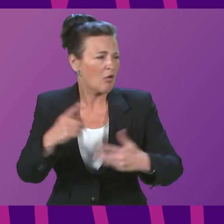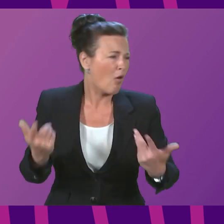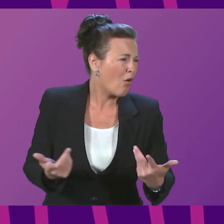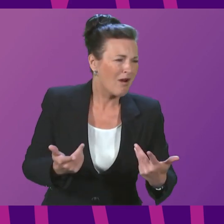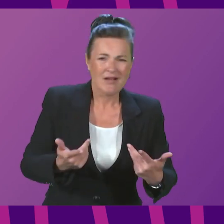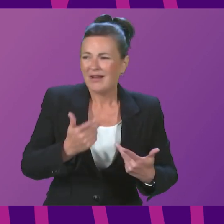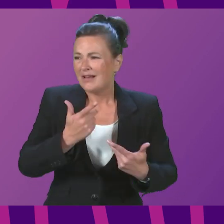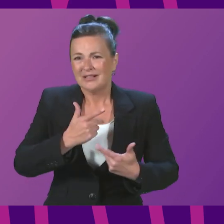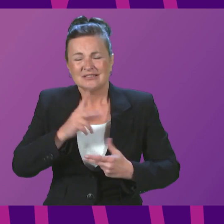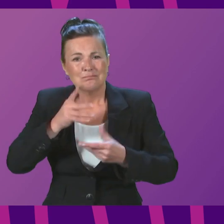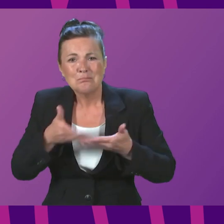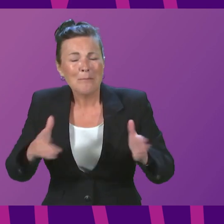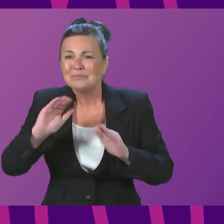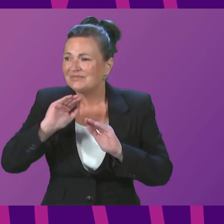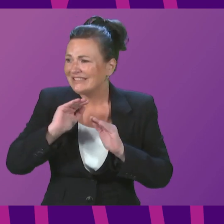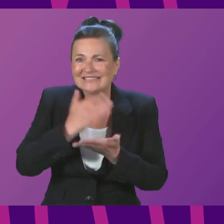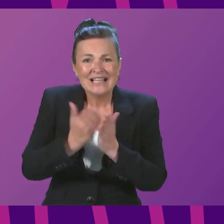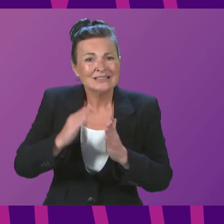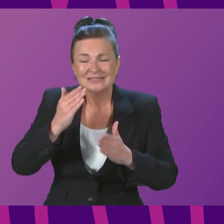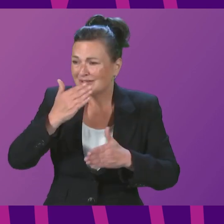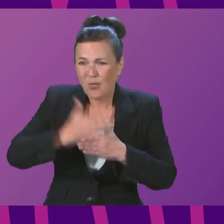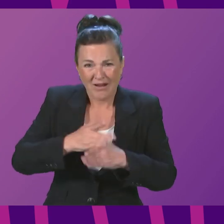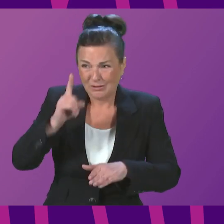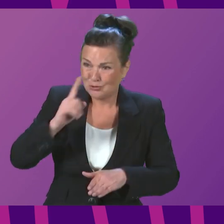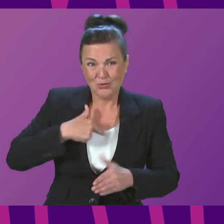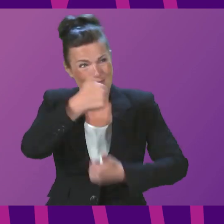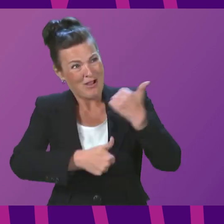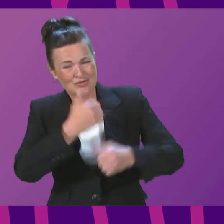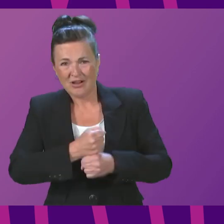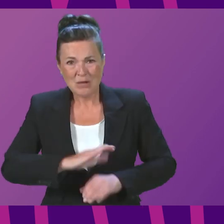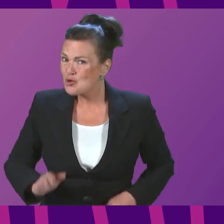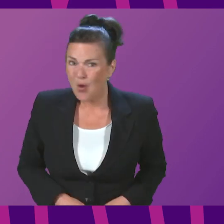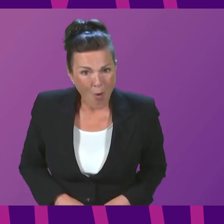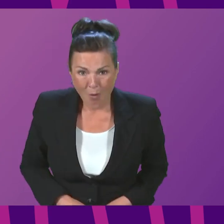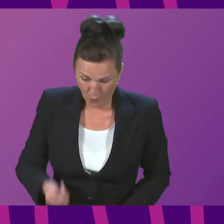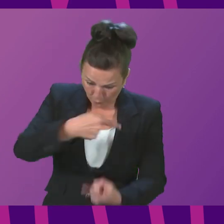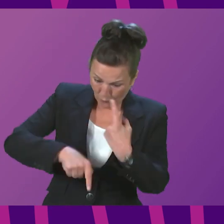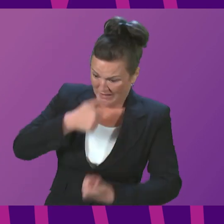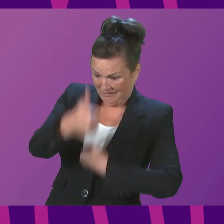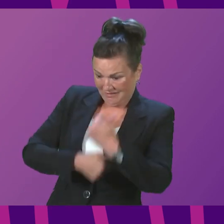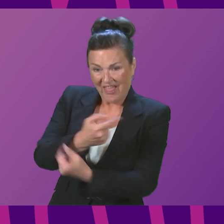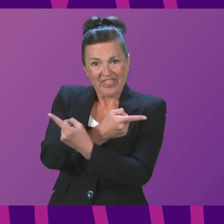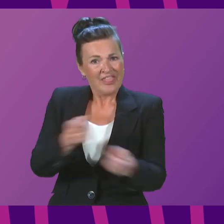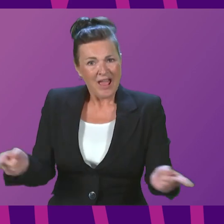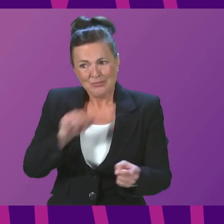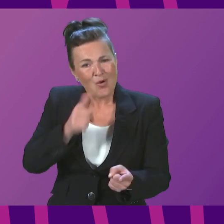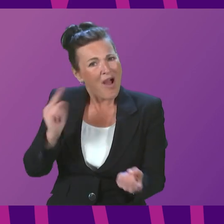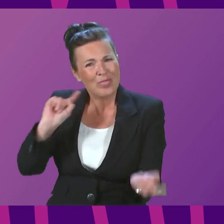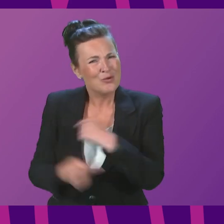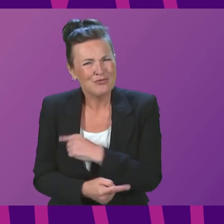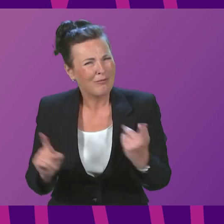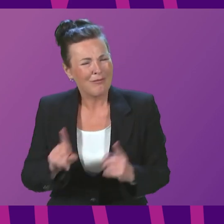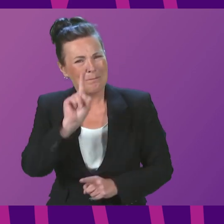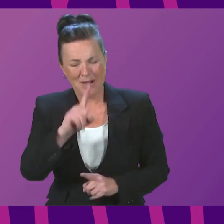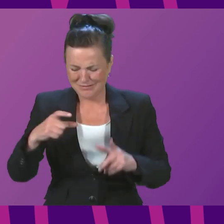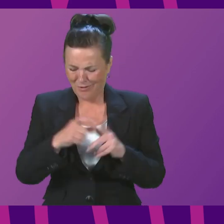government. The gratitude and congratulations are entirely from the government to those working hard across our country. But Douglas Ross